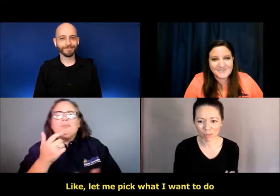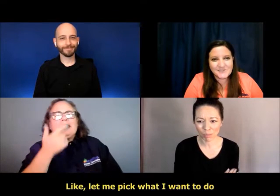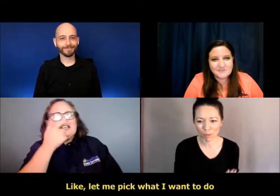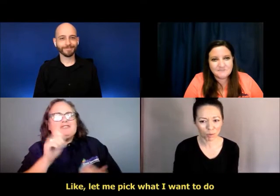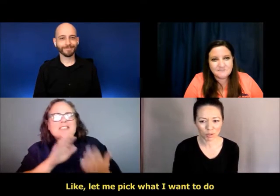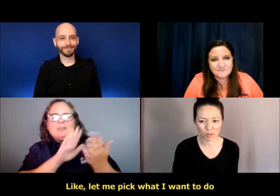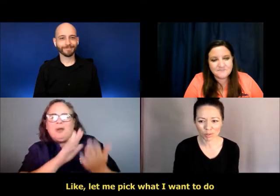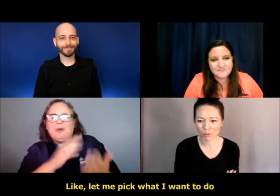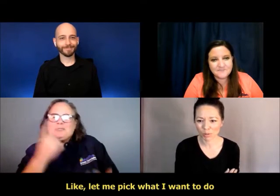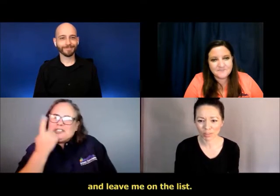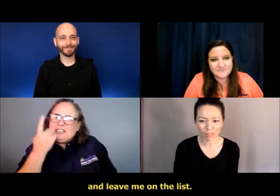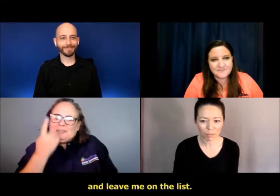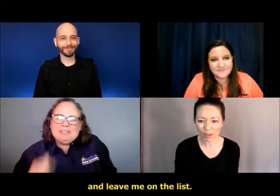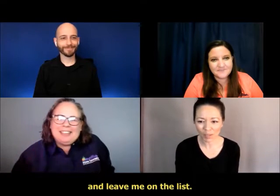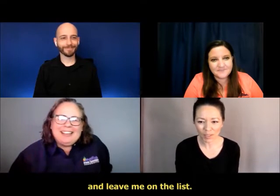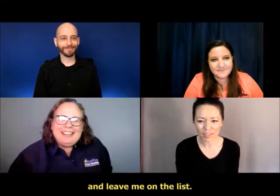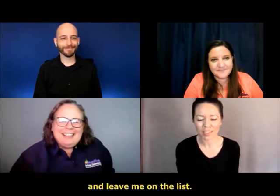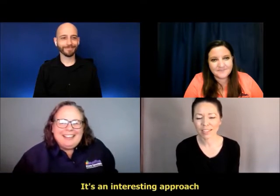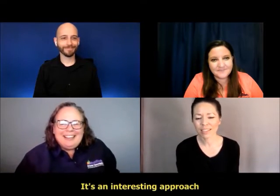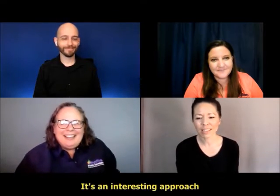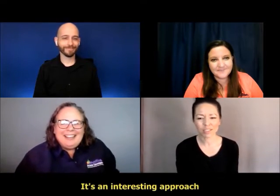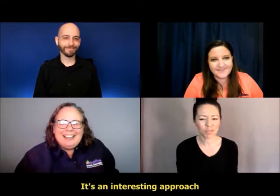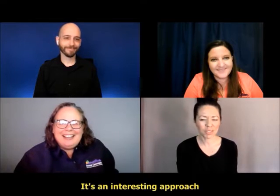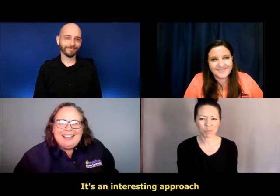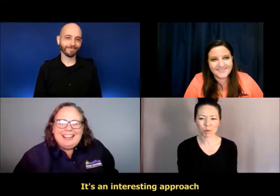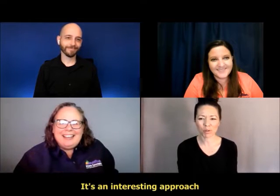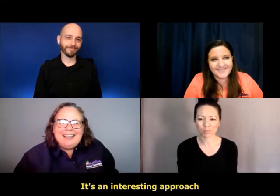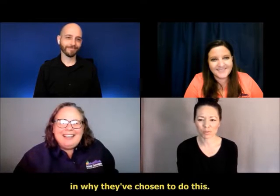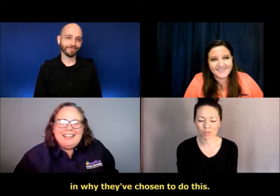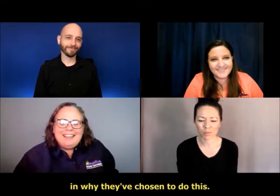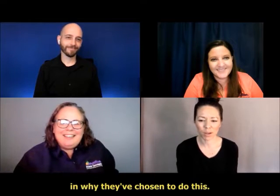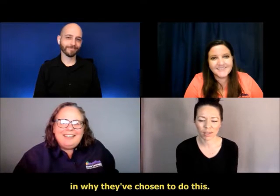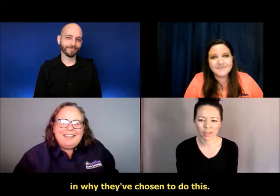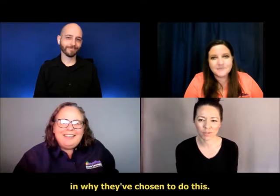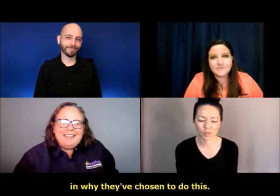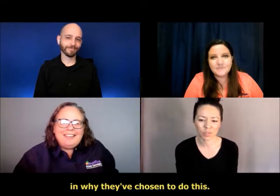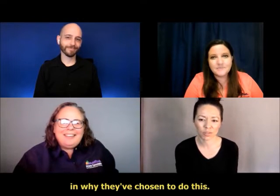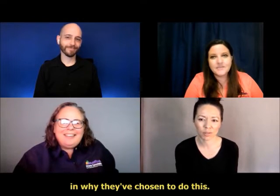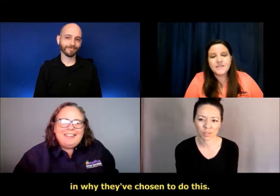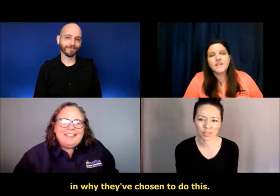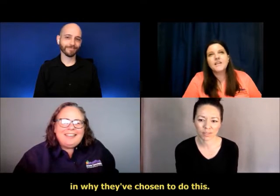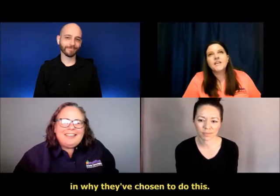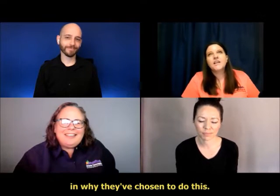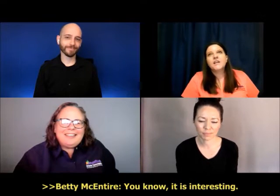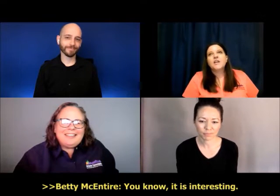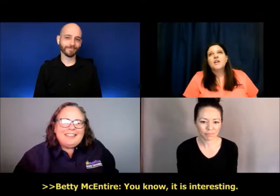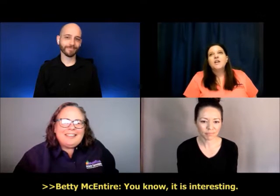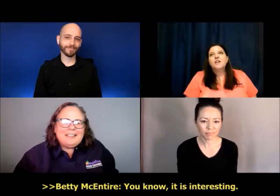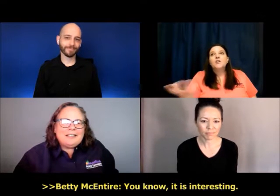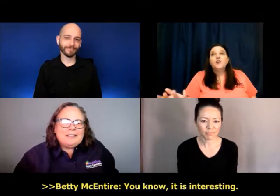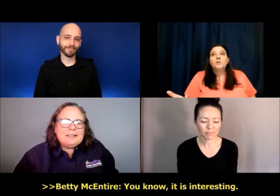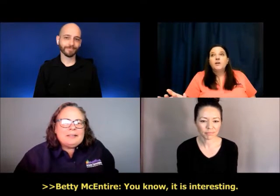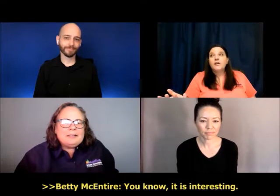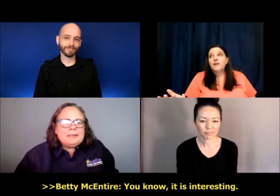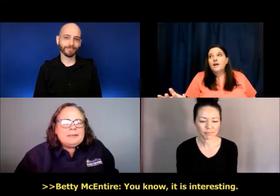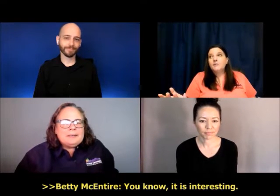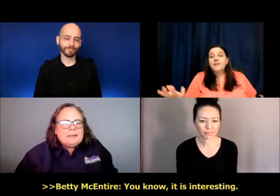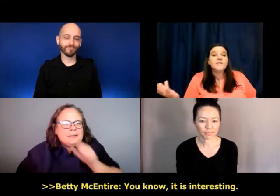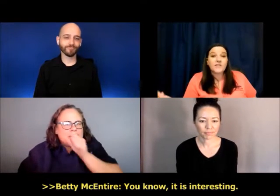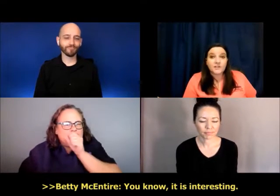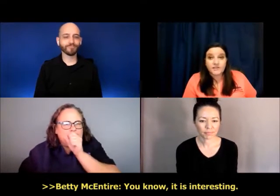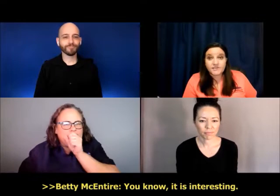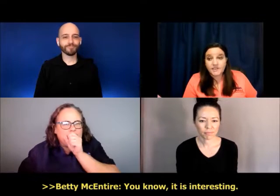me pick what I want to do and leave me on the list. It's an interesting approach in why they've chosen to do this. You know,